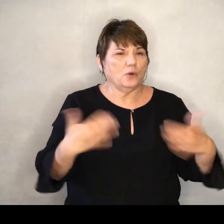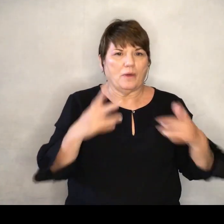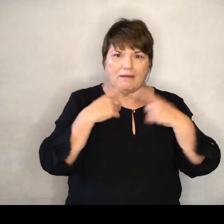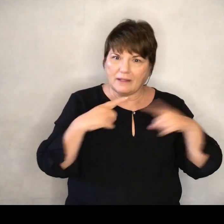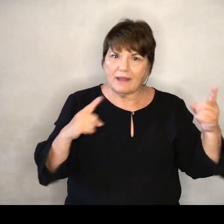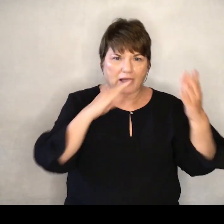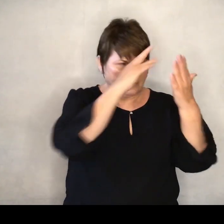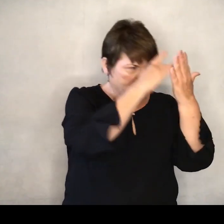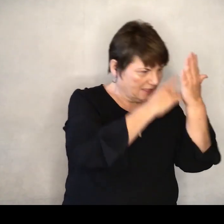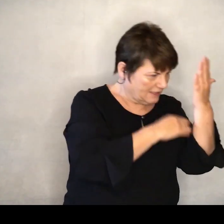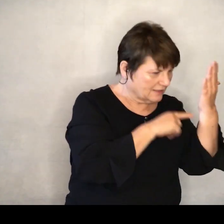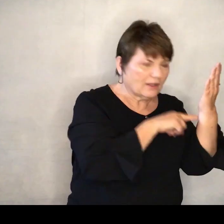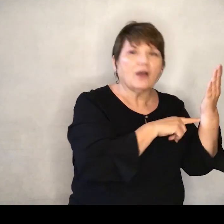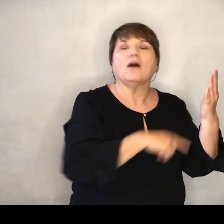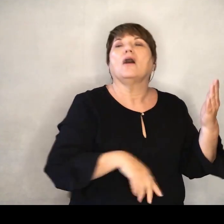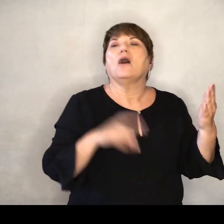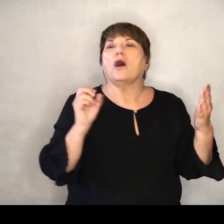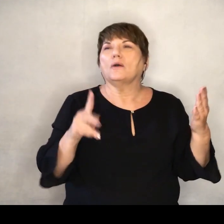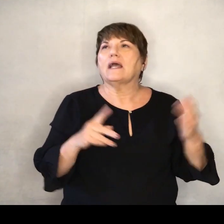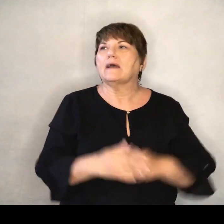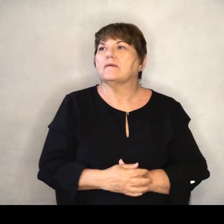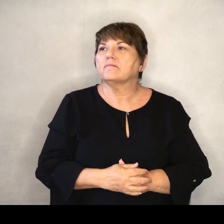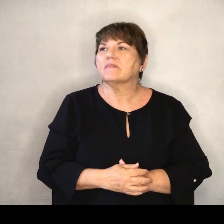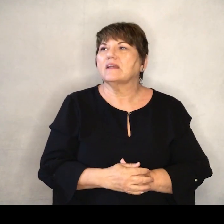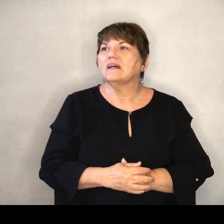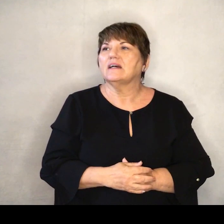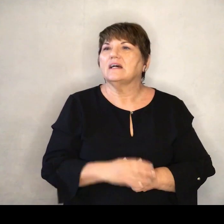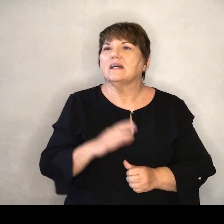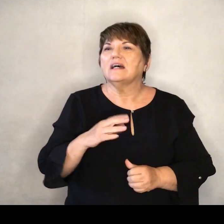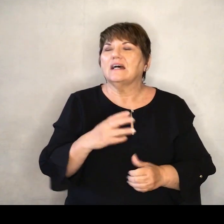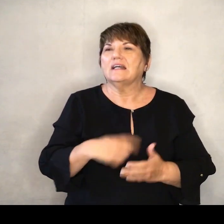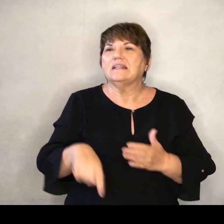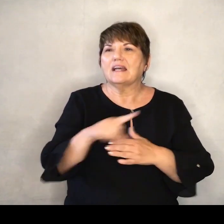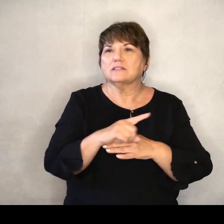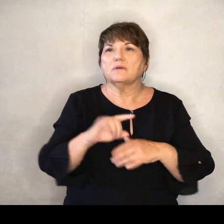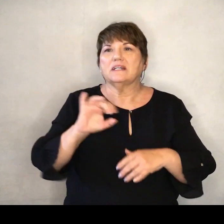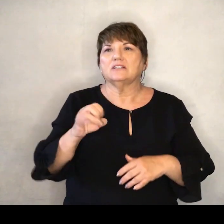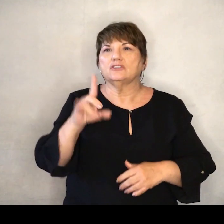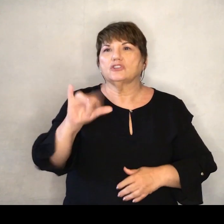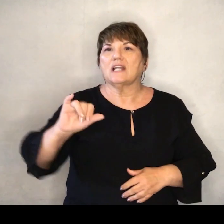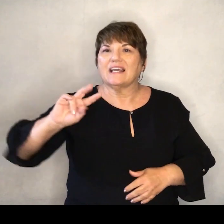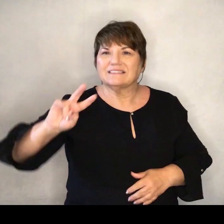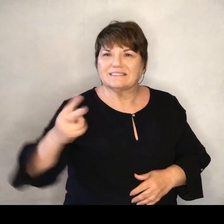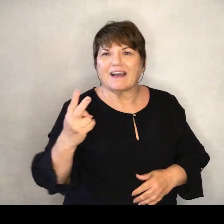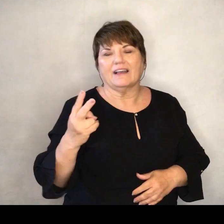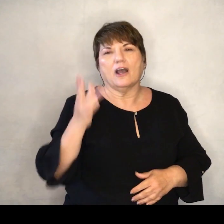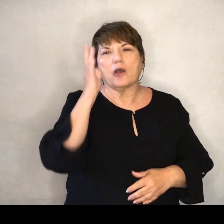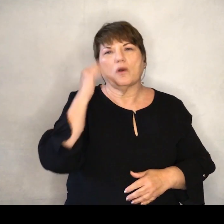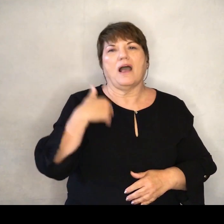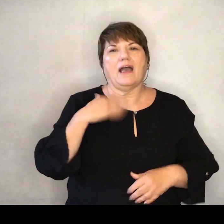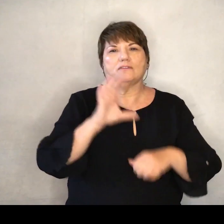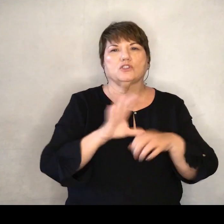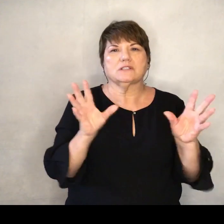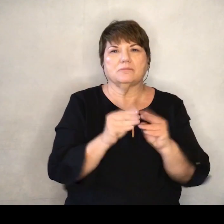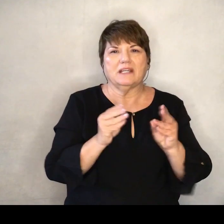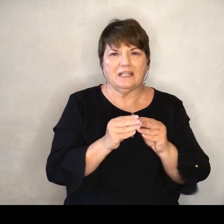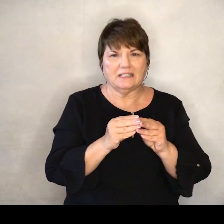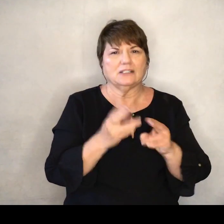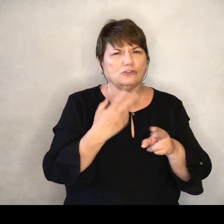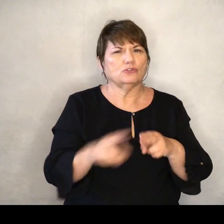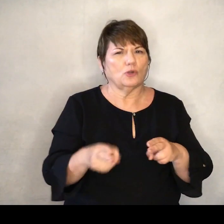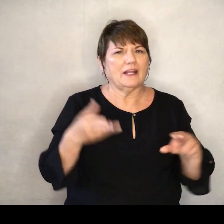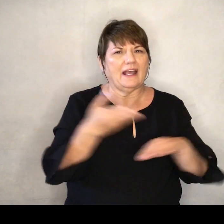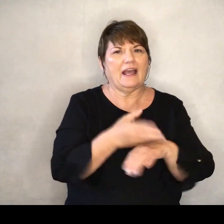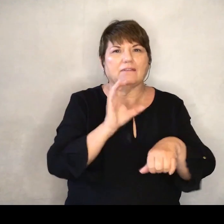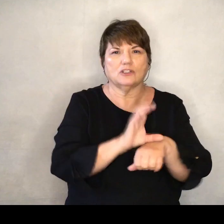just keep going The 2nd of July That's next Sunday We have a congregational meeting It'll be brief It'll be after the service